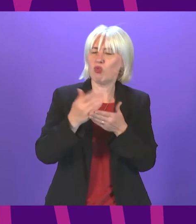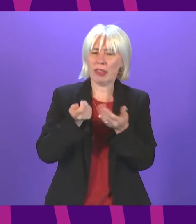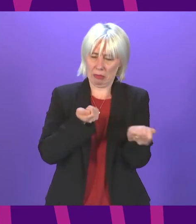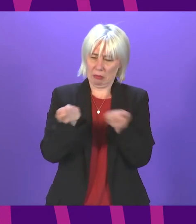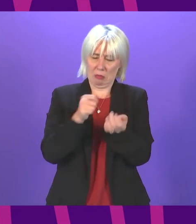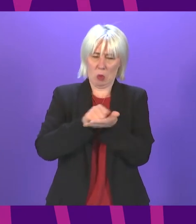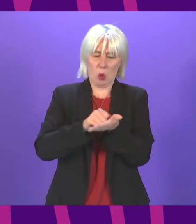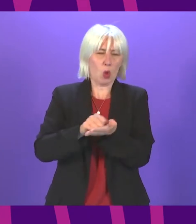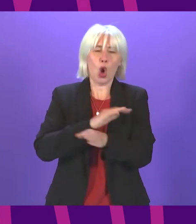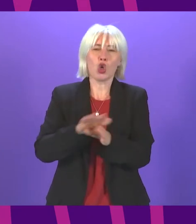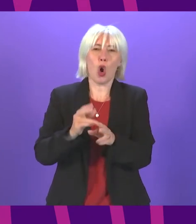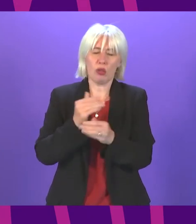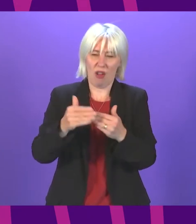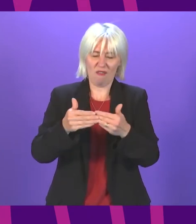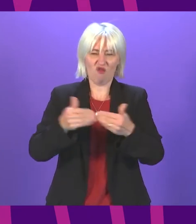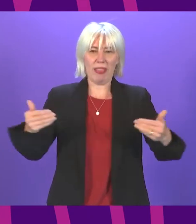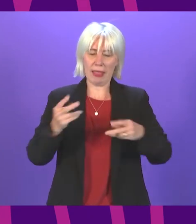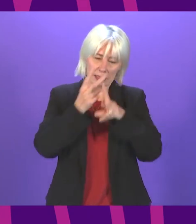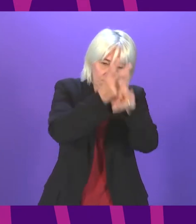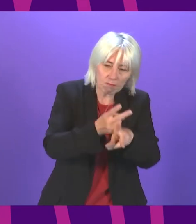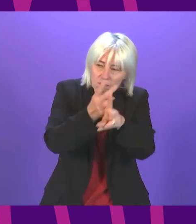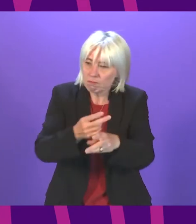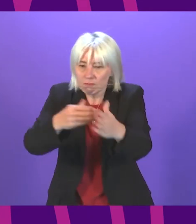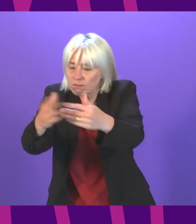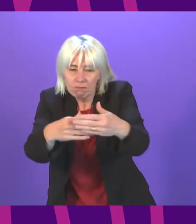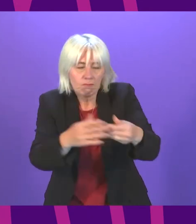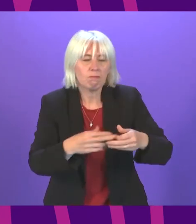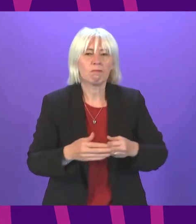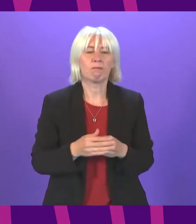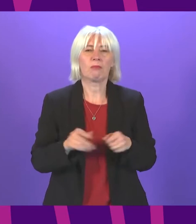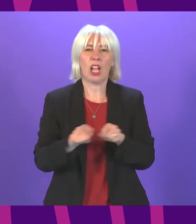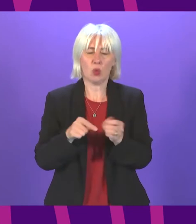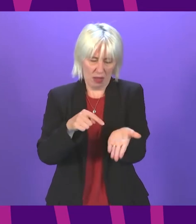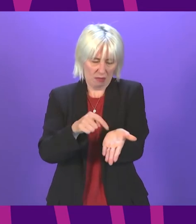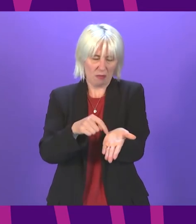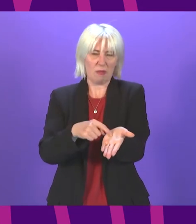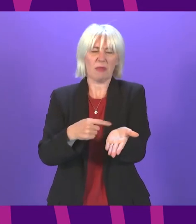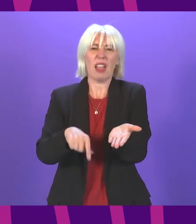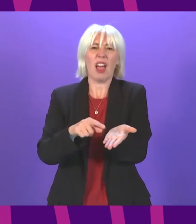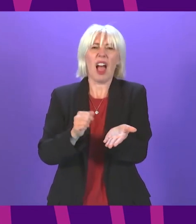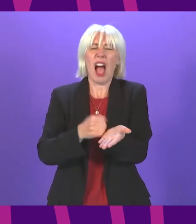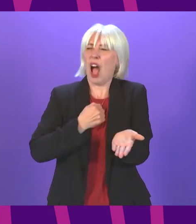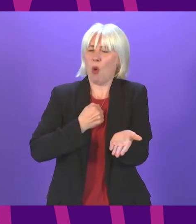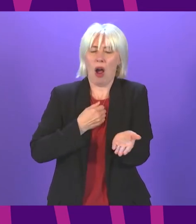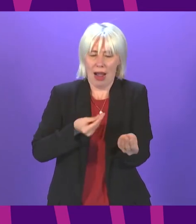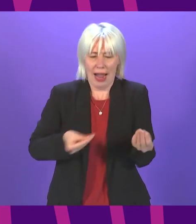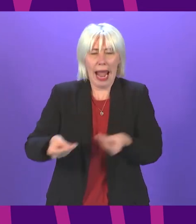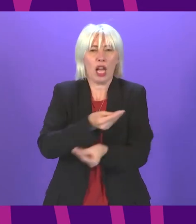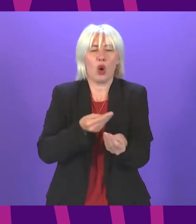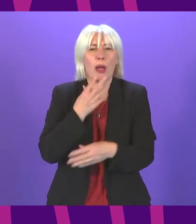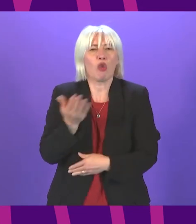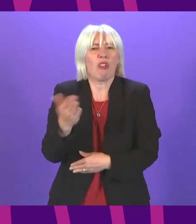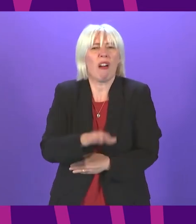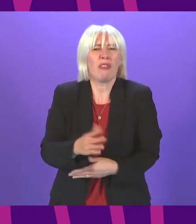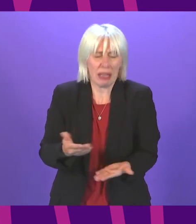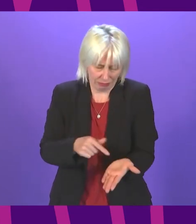than frontline care staff. And then there's the lack of support that this programme gives to our economic recovery. It's clear that